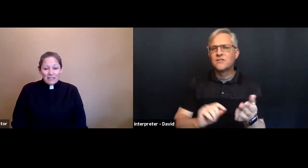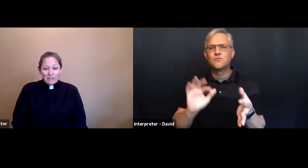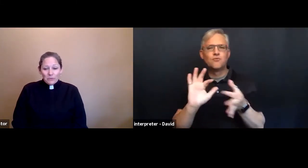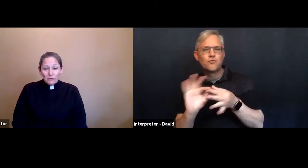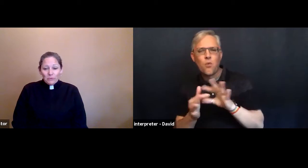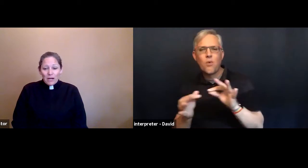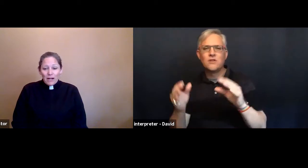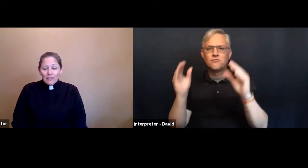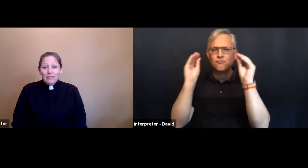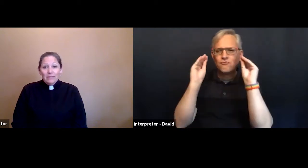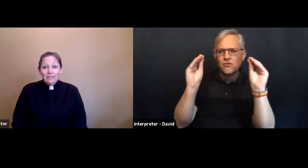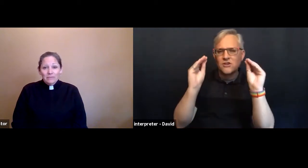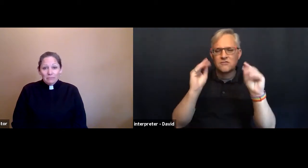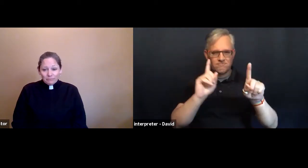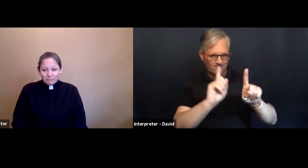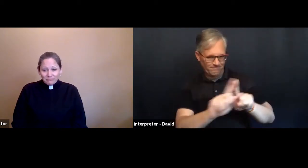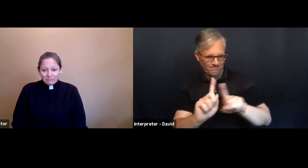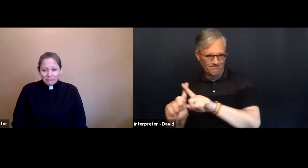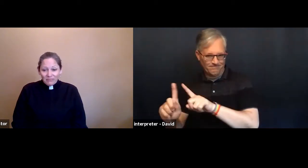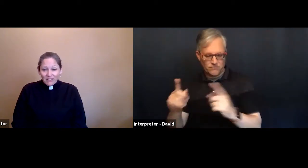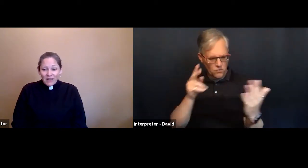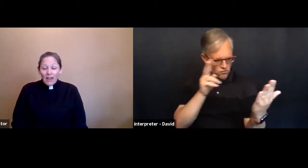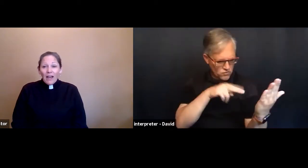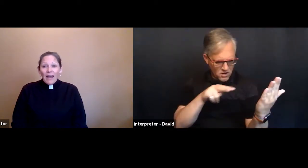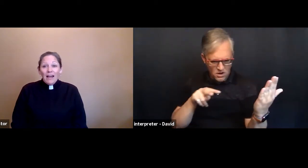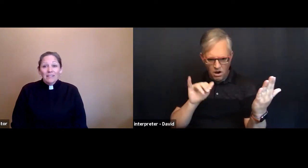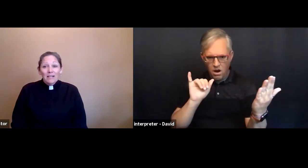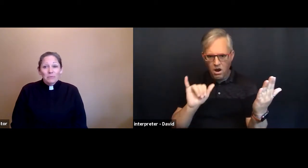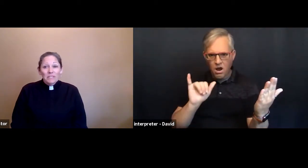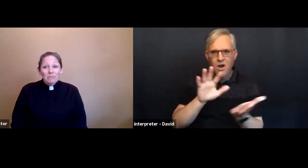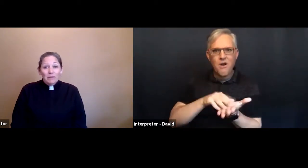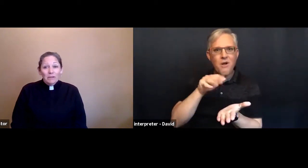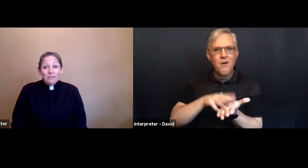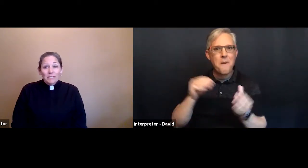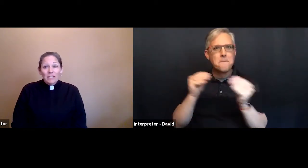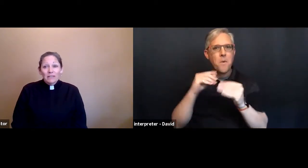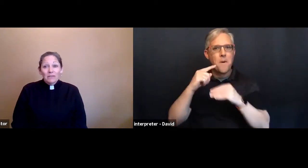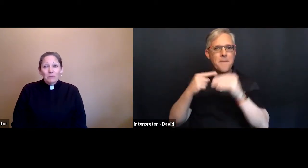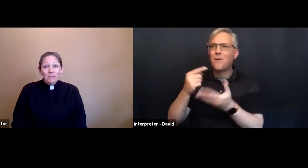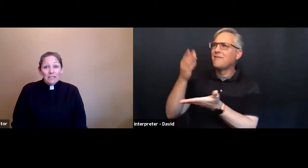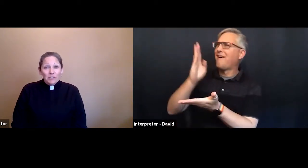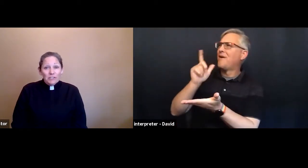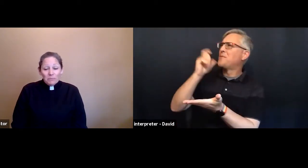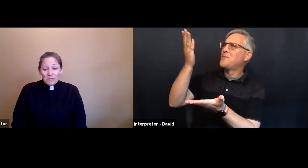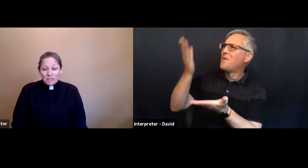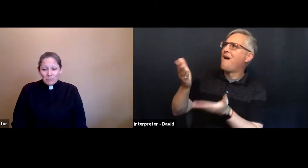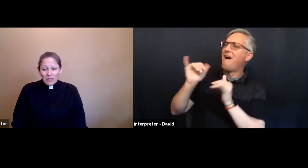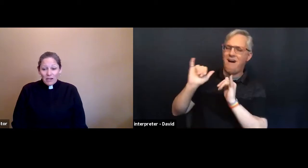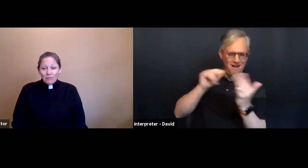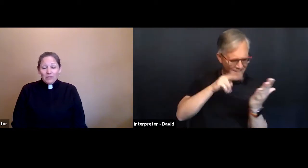into who God is. And it helps us better understand the relationships we have with